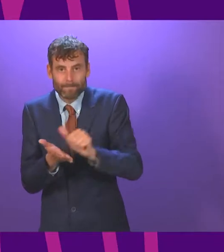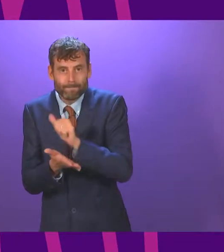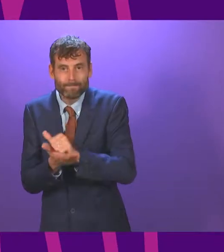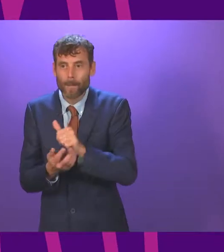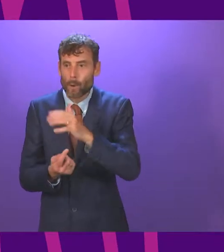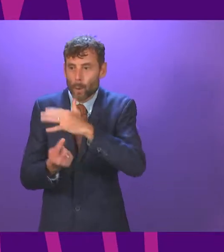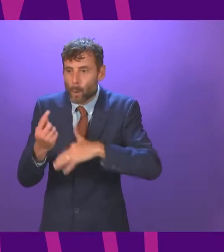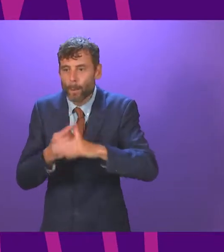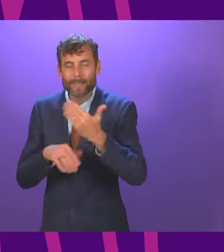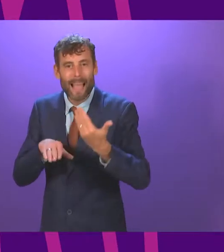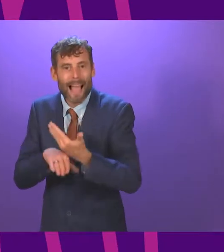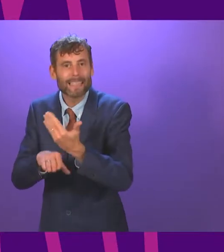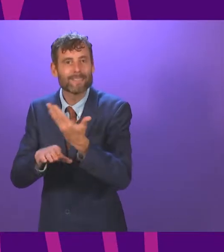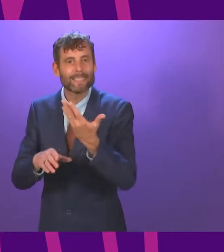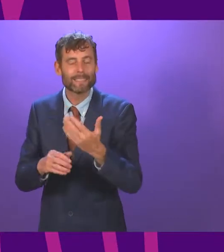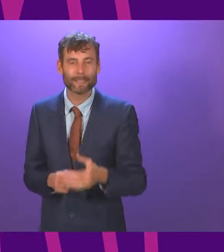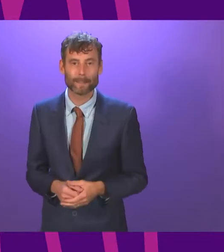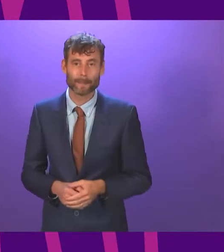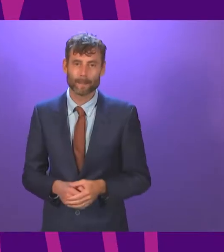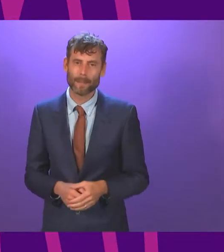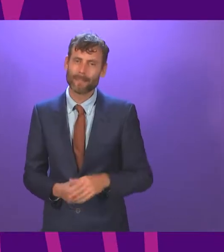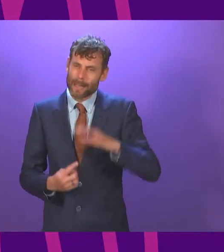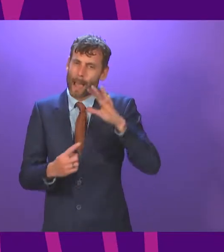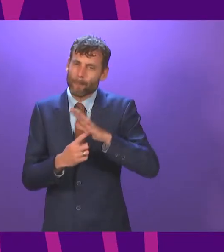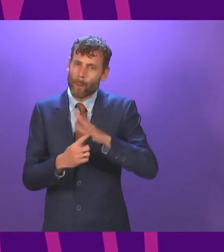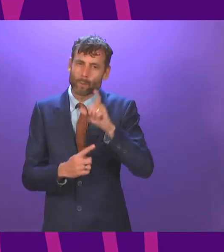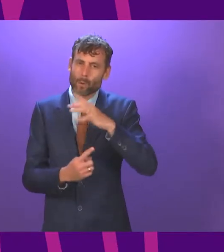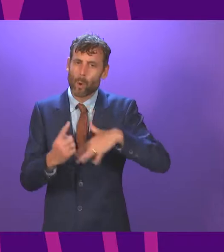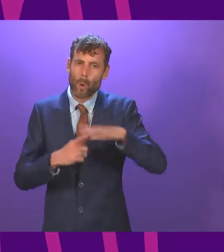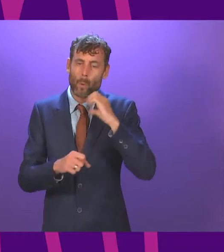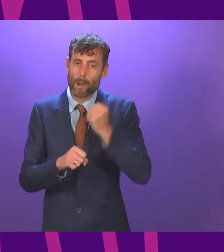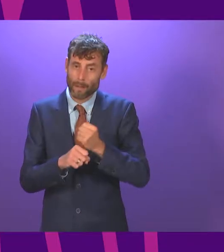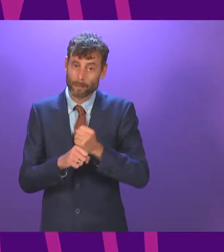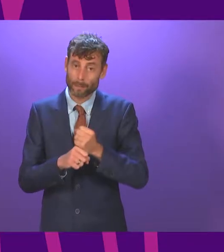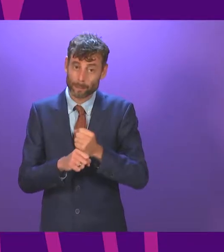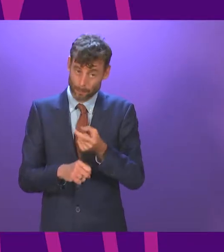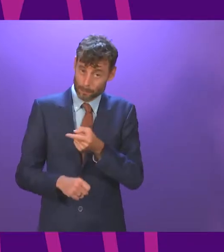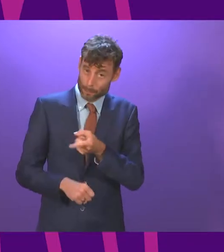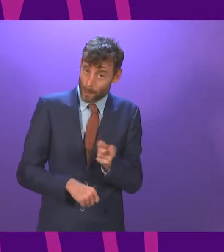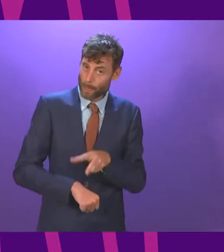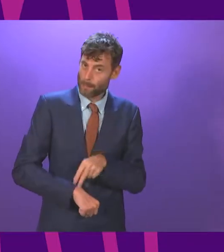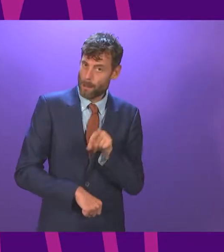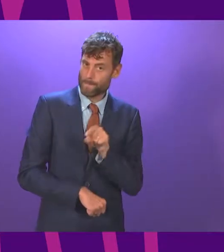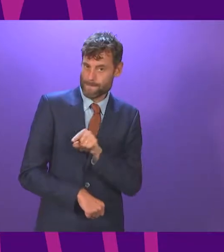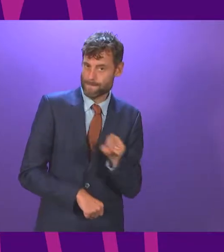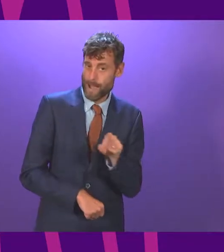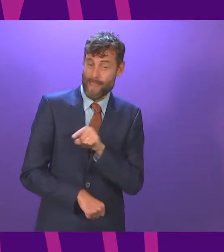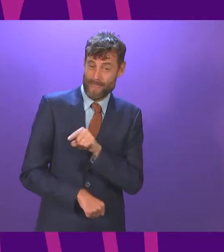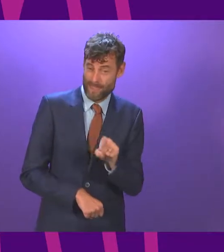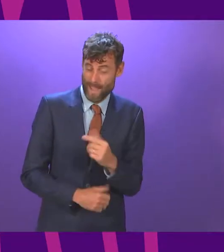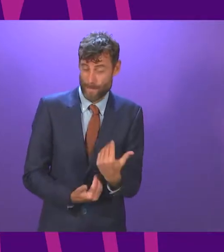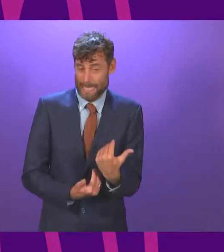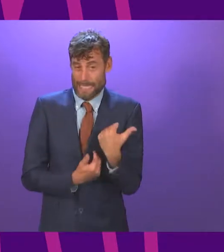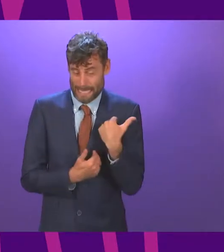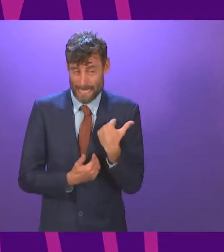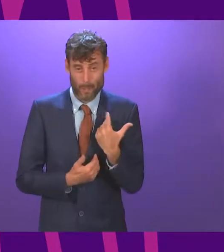At the heart of local government are its workers and after all the work that they have put in to support our communities throughout the pandemic, they should be